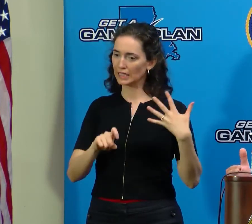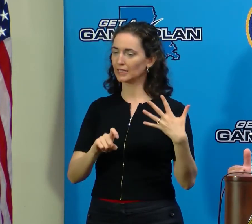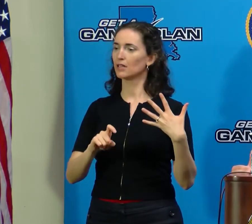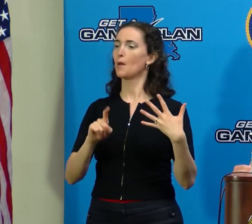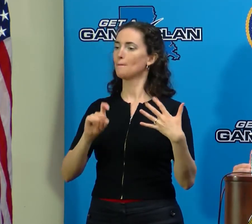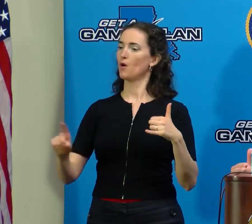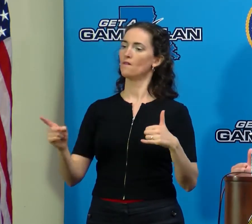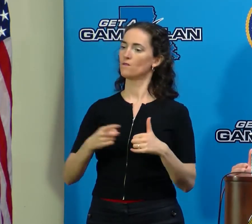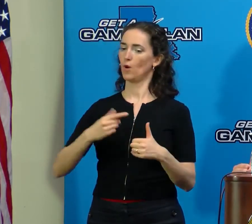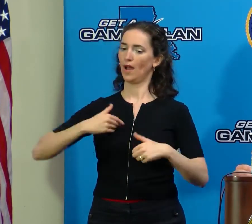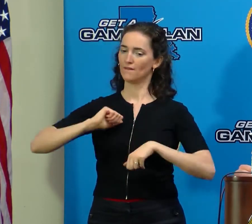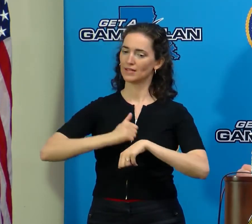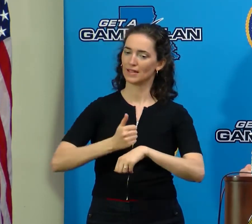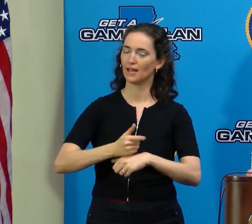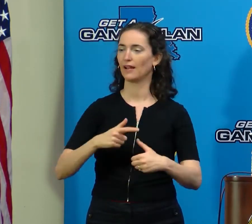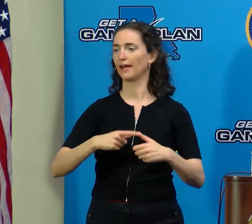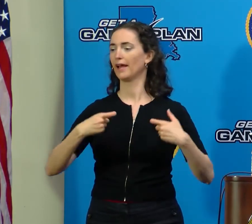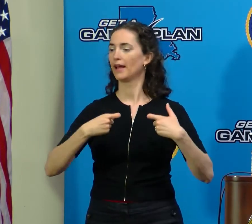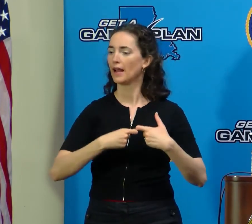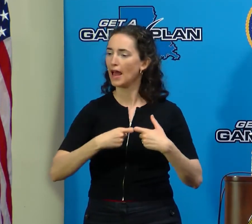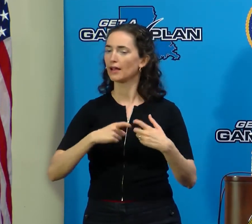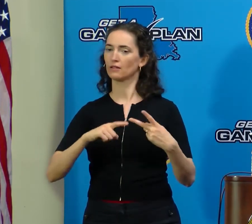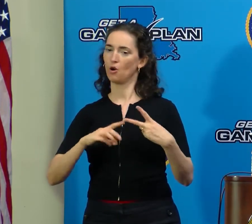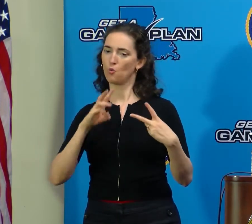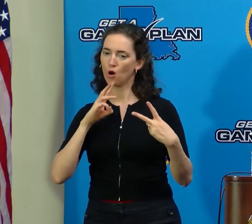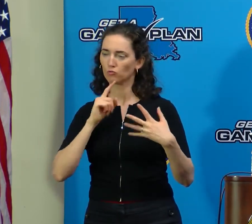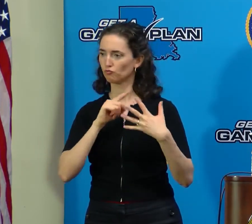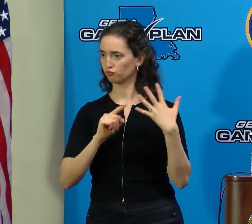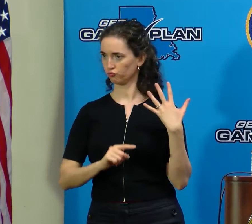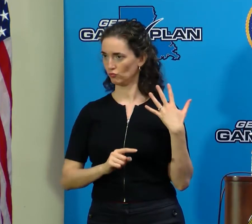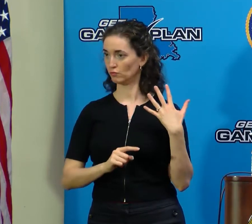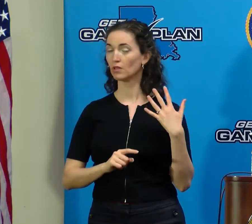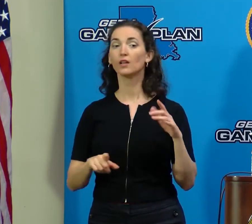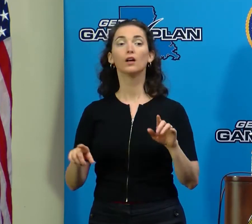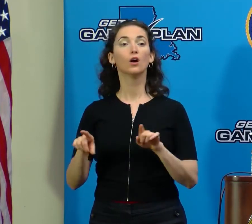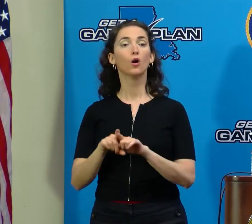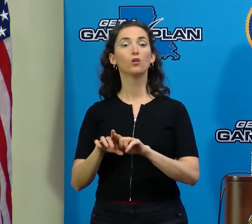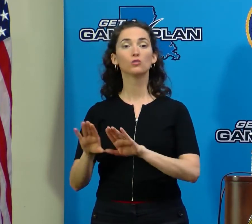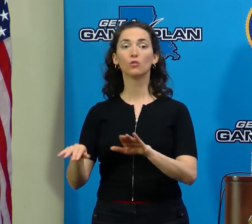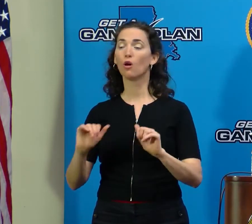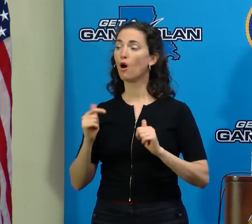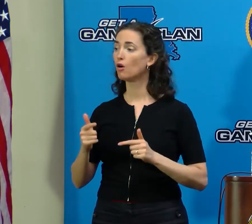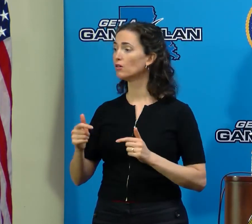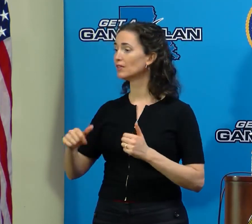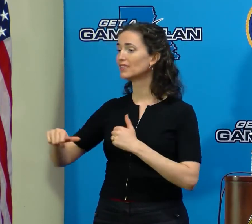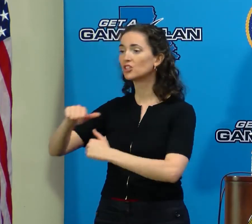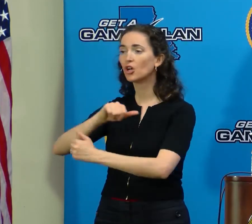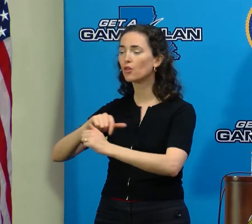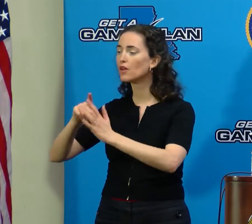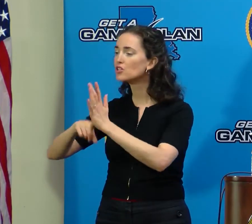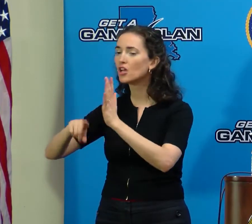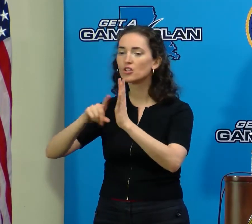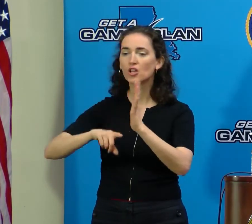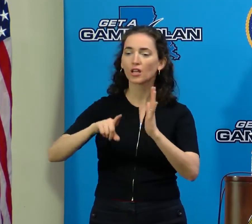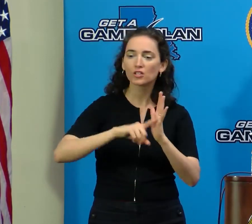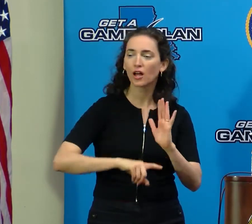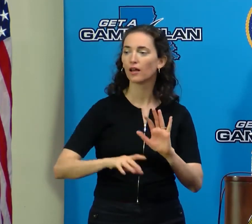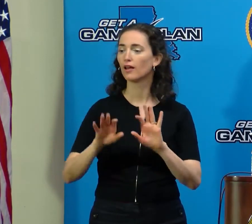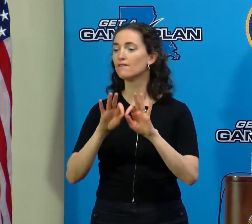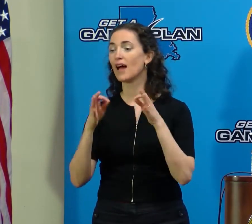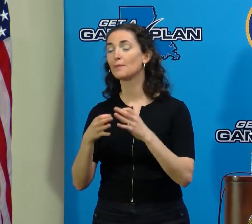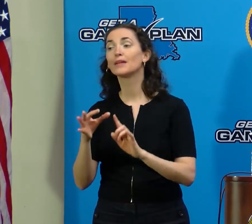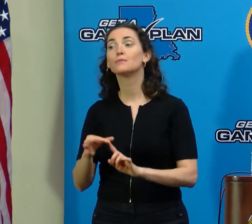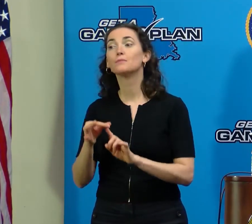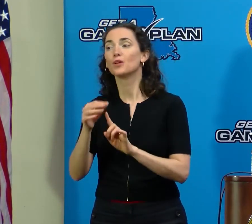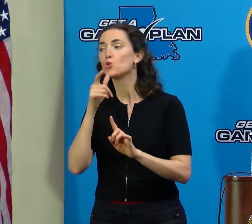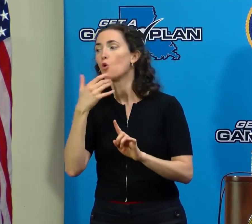electricity and water and so forth, and that we all check on our neighbors and our family, especially those who are elderly or